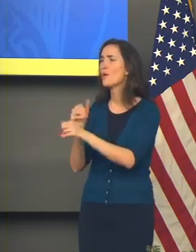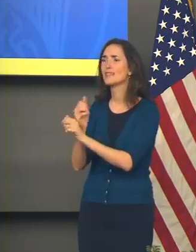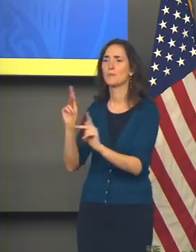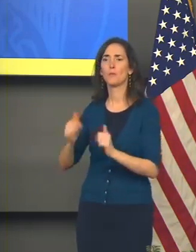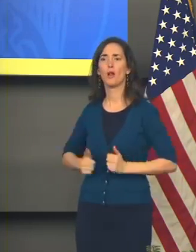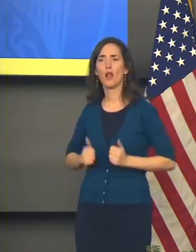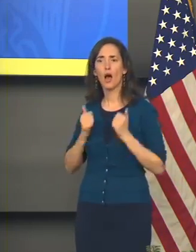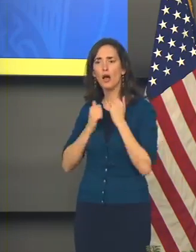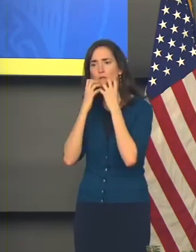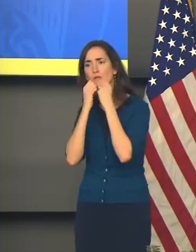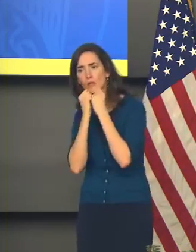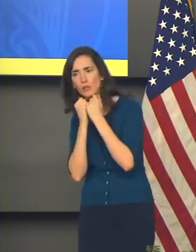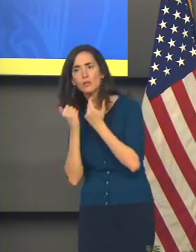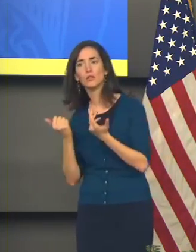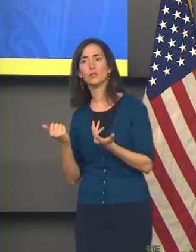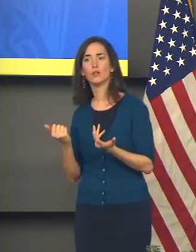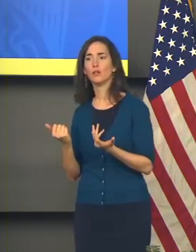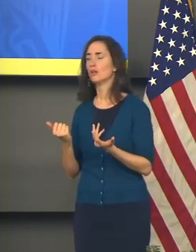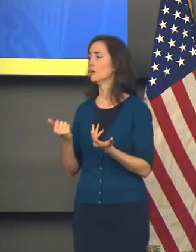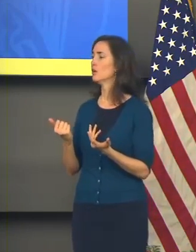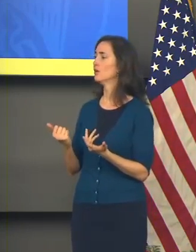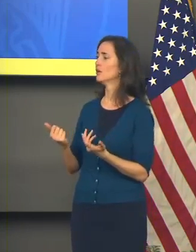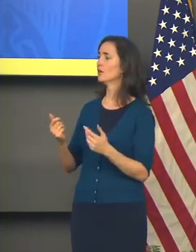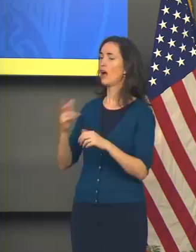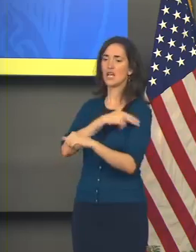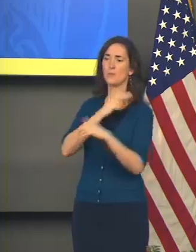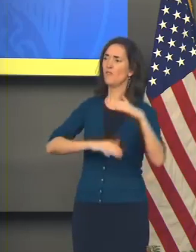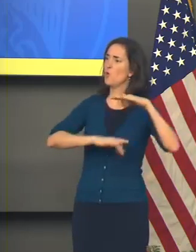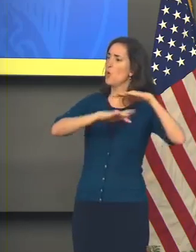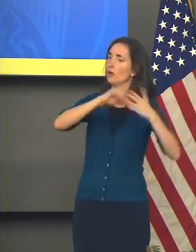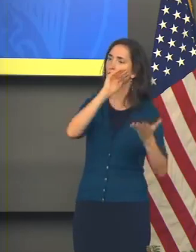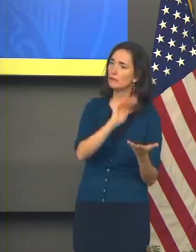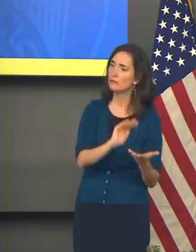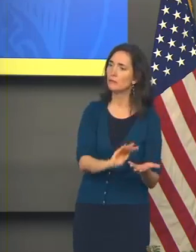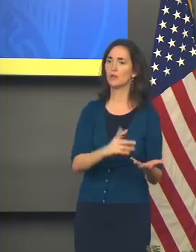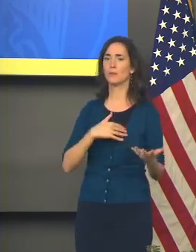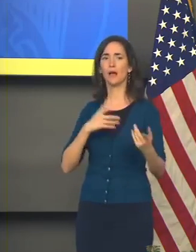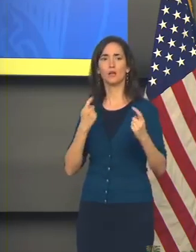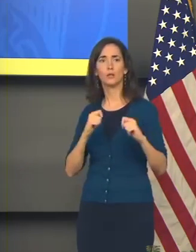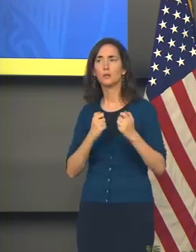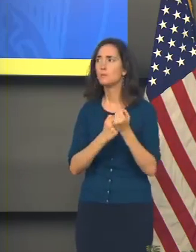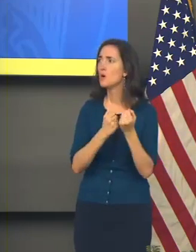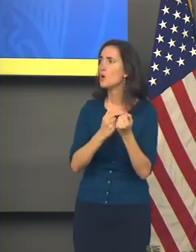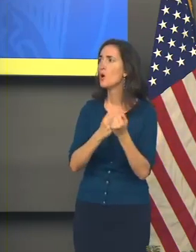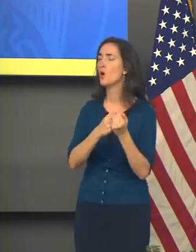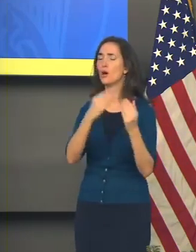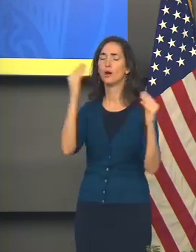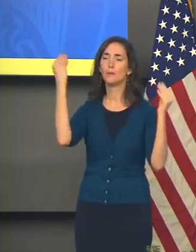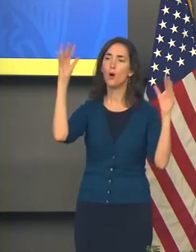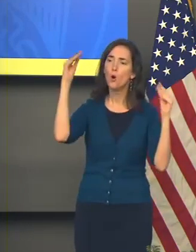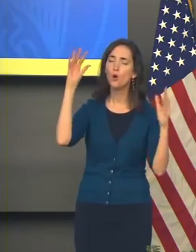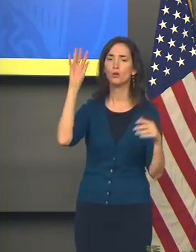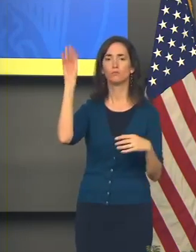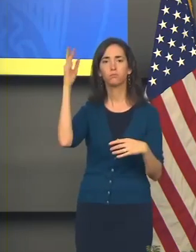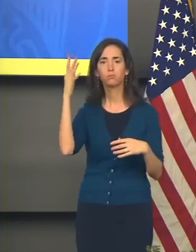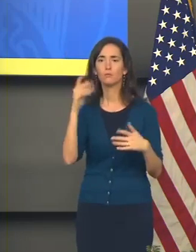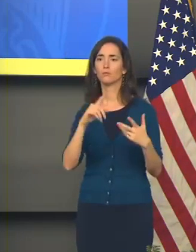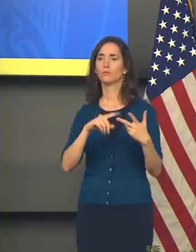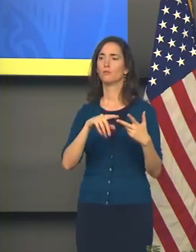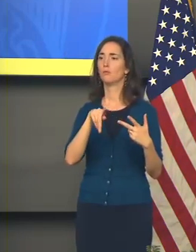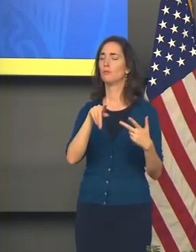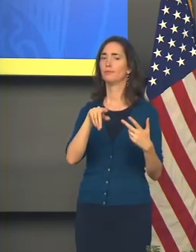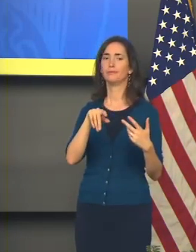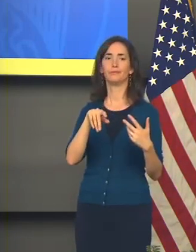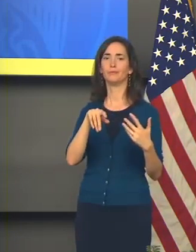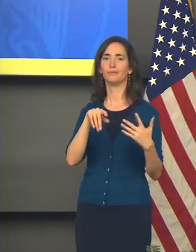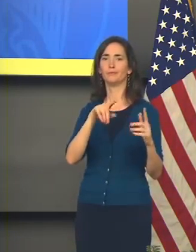lives and lessen the demand that we're placing on these EMTs and paramedics and